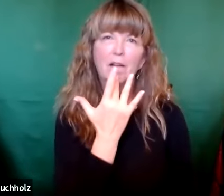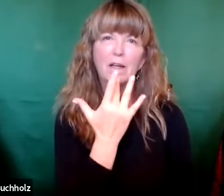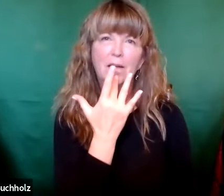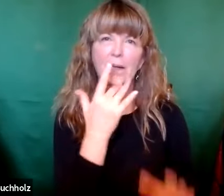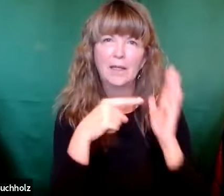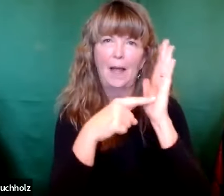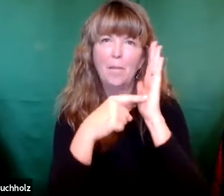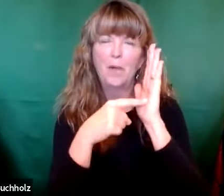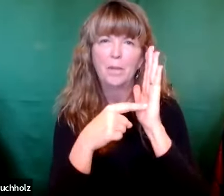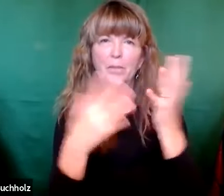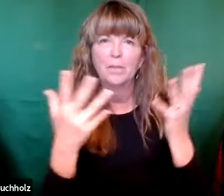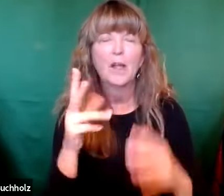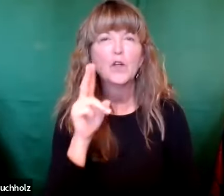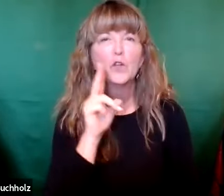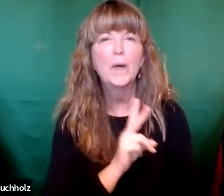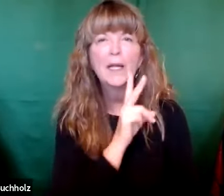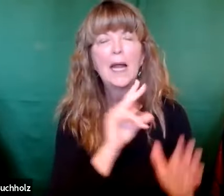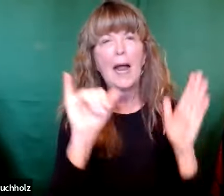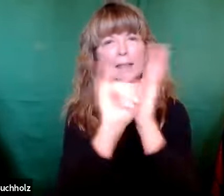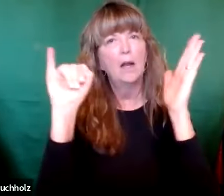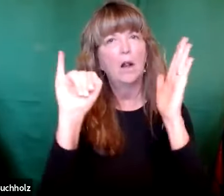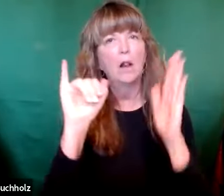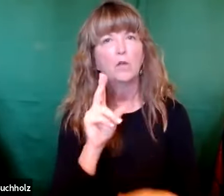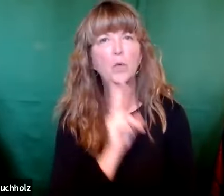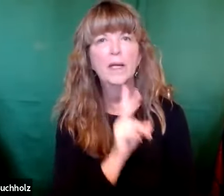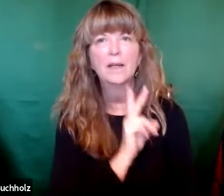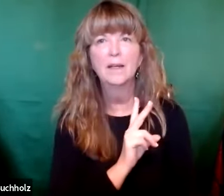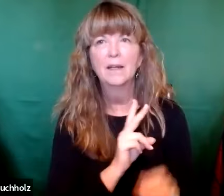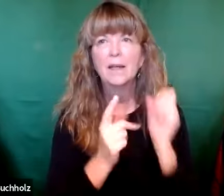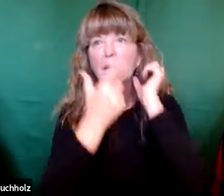And here's my favorite example. Identical twins.